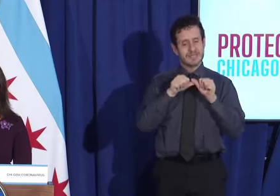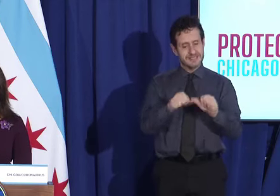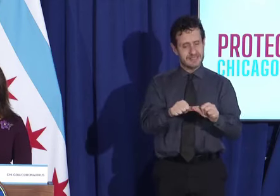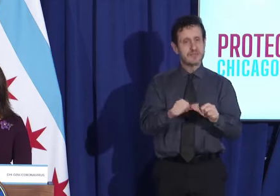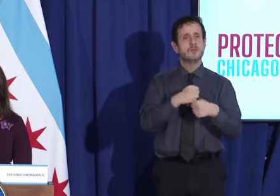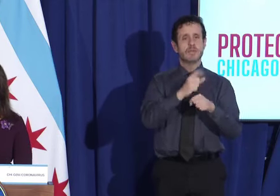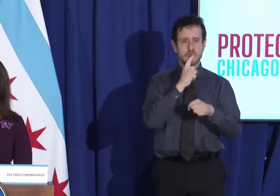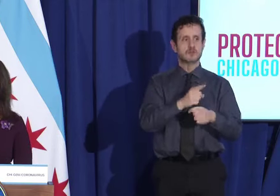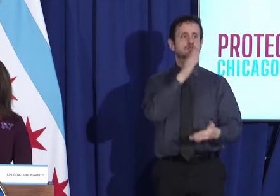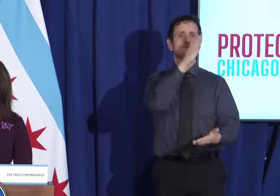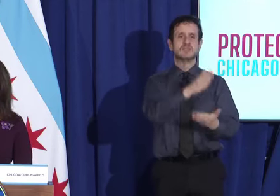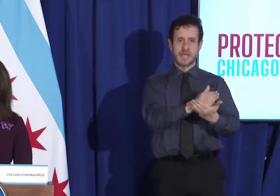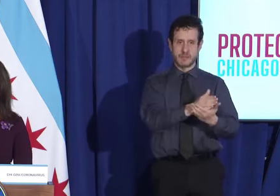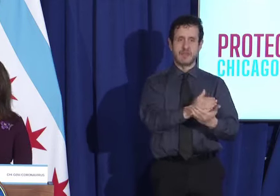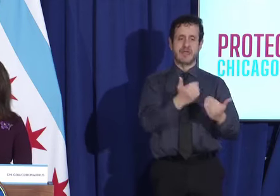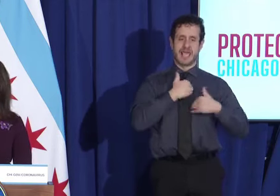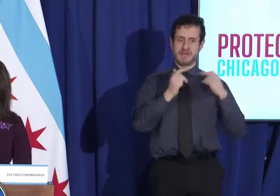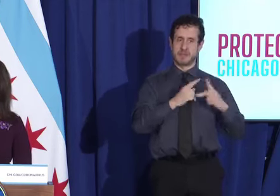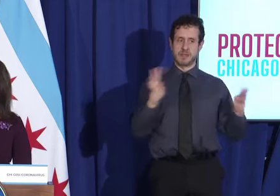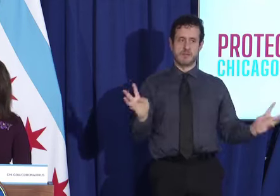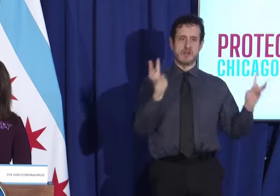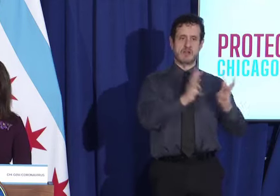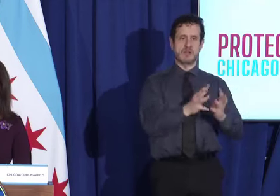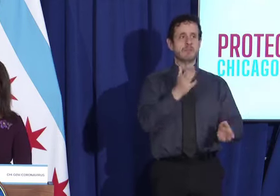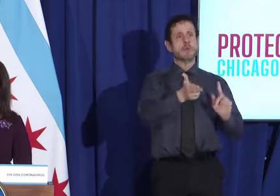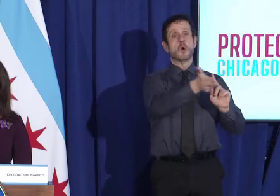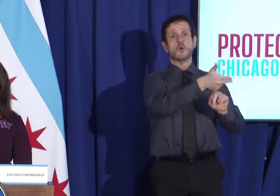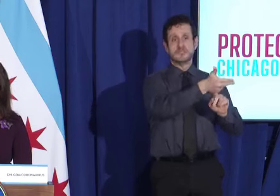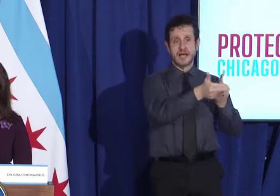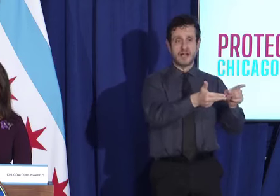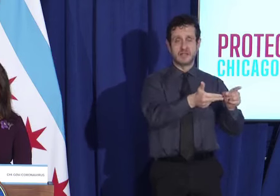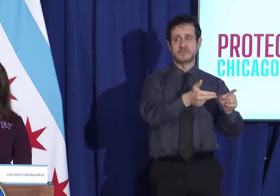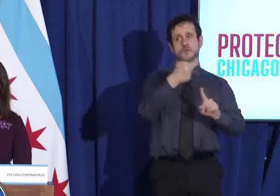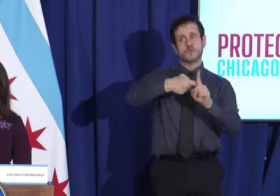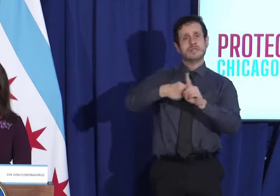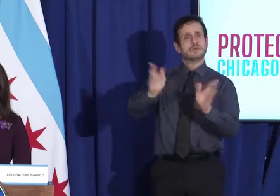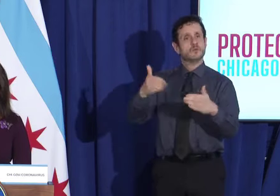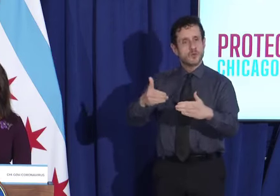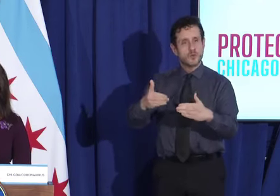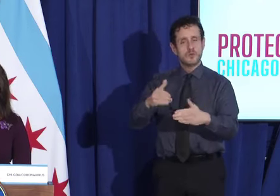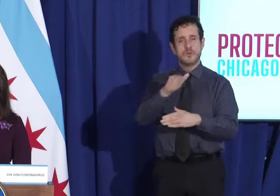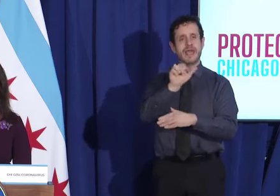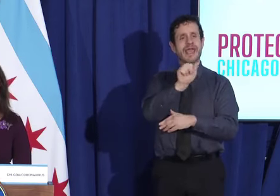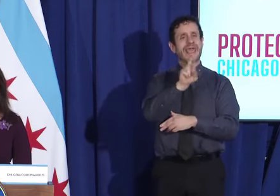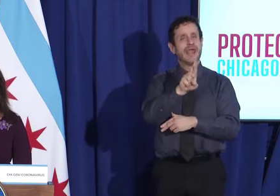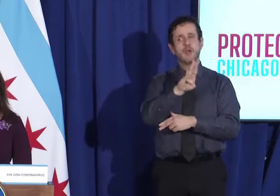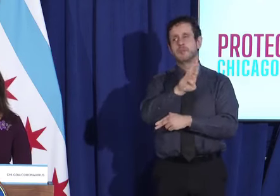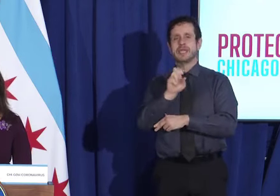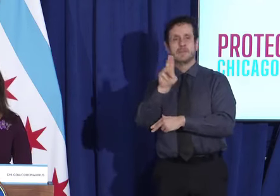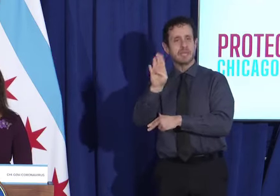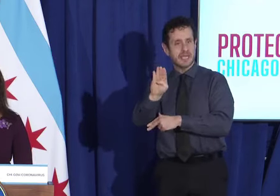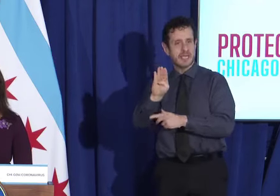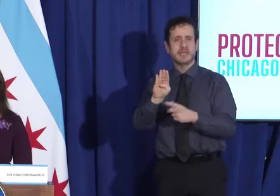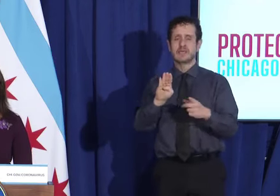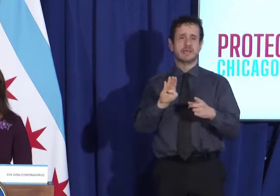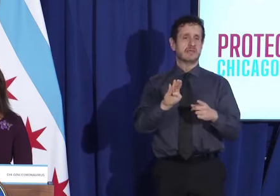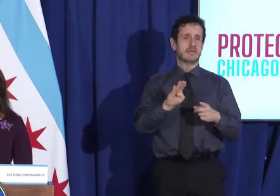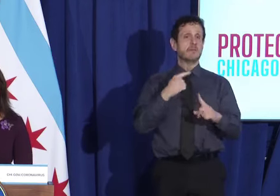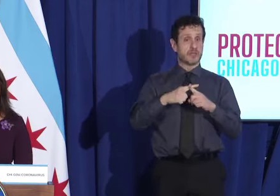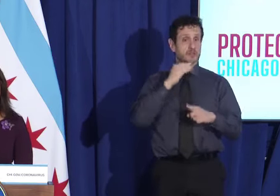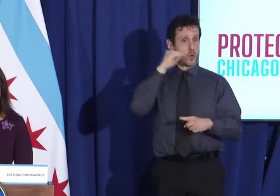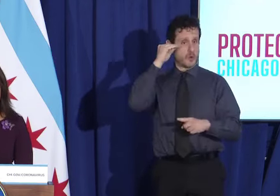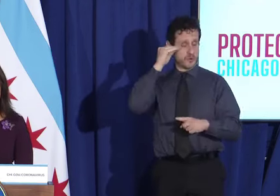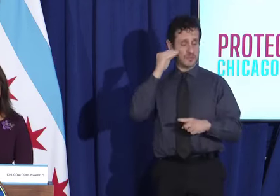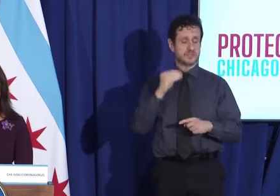large gatherings at commercial spaces, but also at residential locations, including hotels